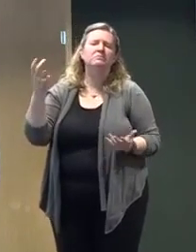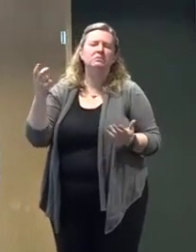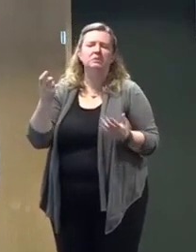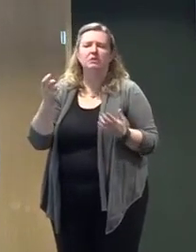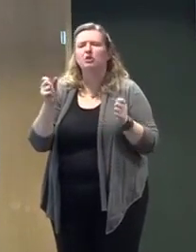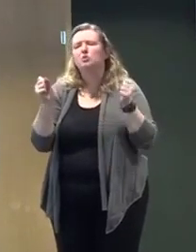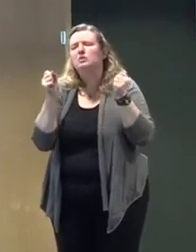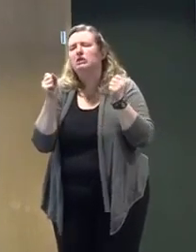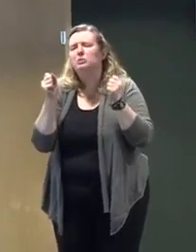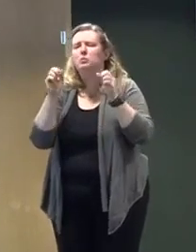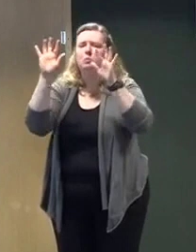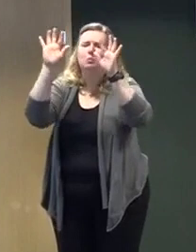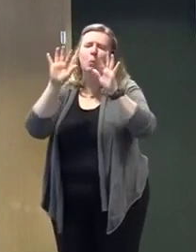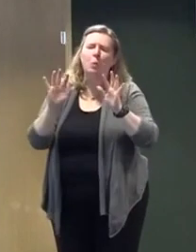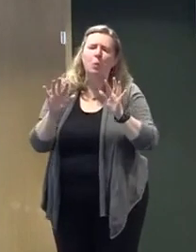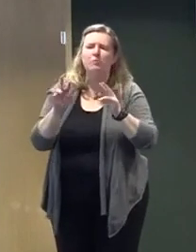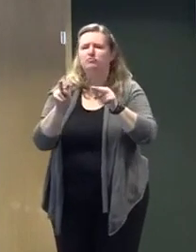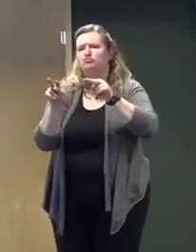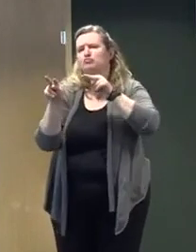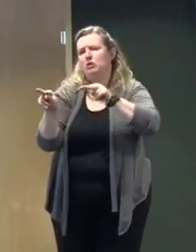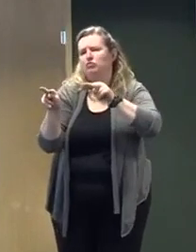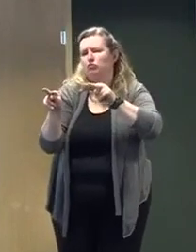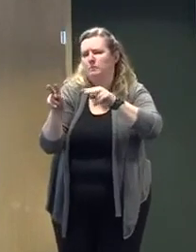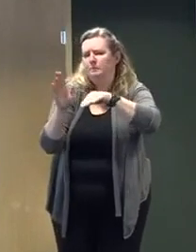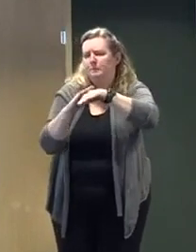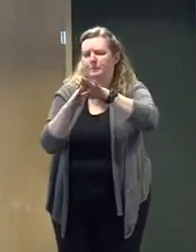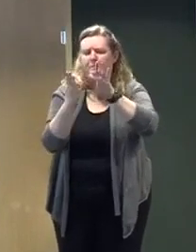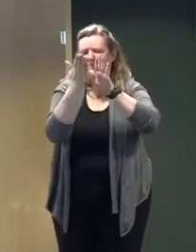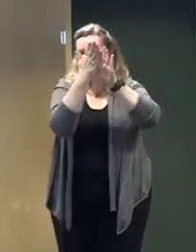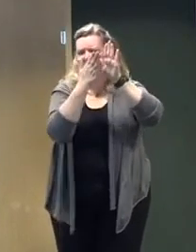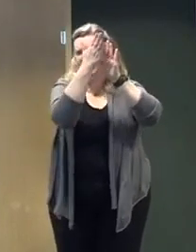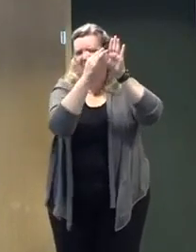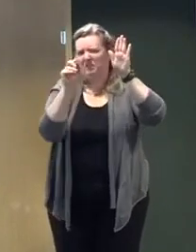Cape May counties are under a blizzard warning. The rest